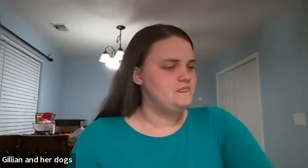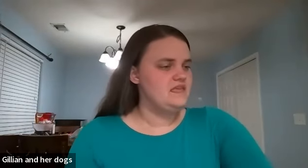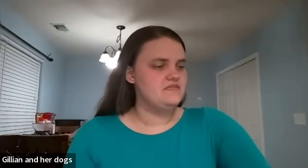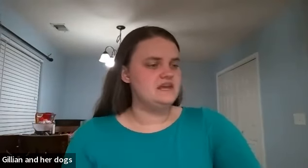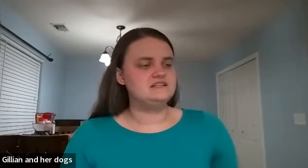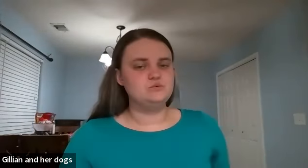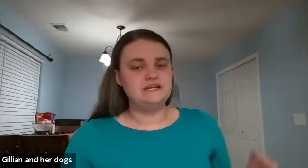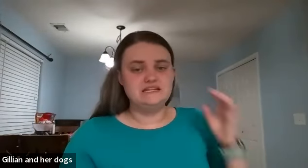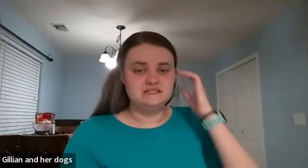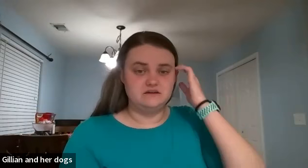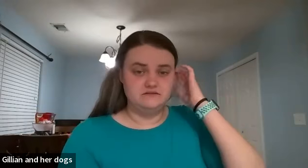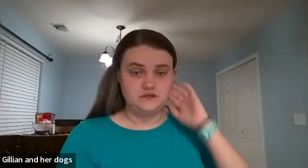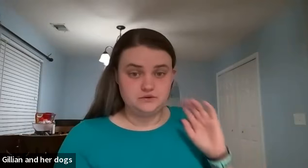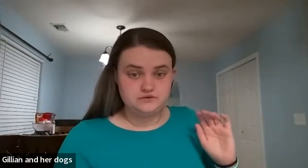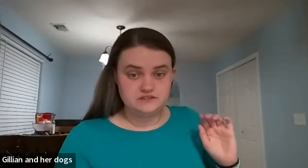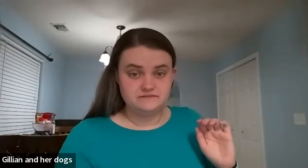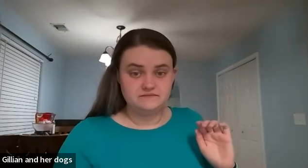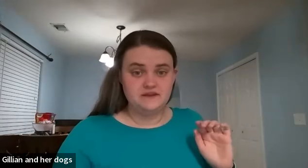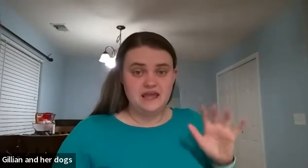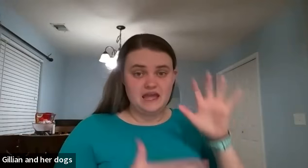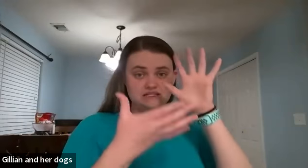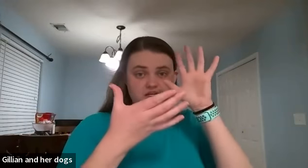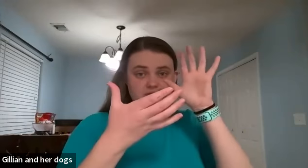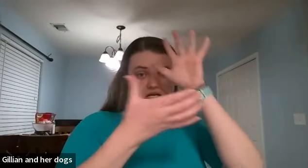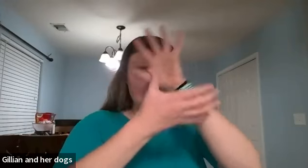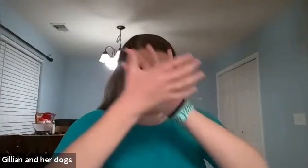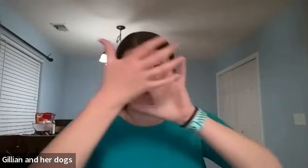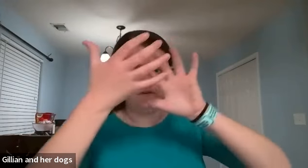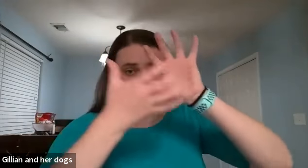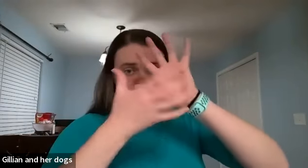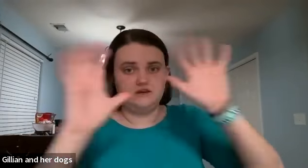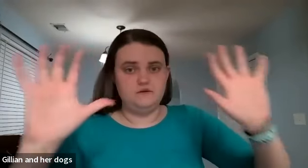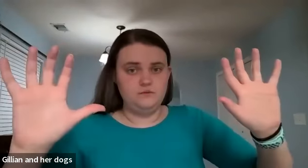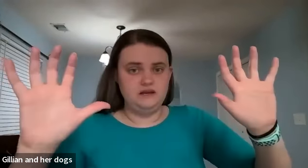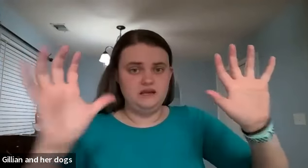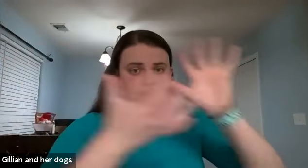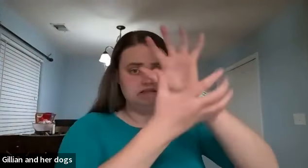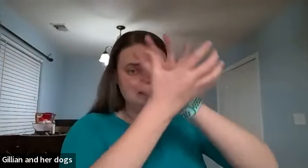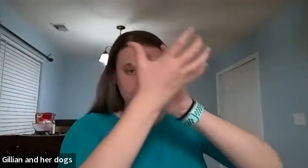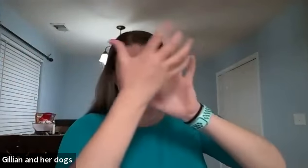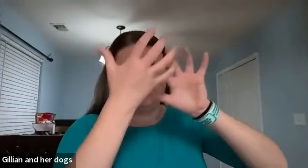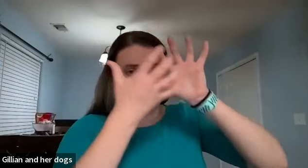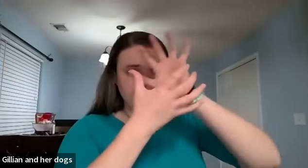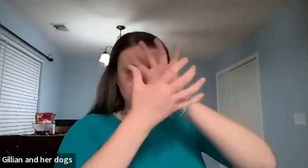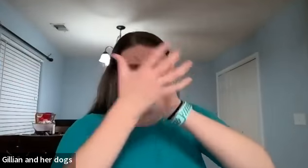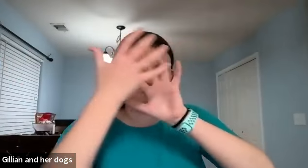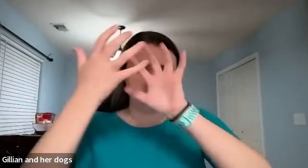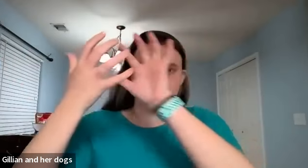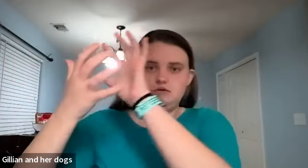the next one is confused and it's going to be confused like you have open hands confused like you're